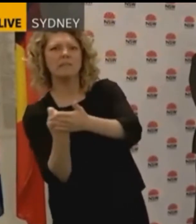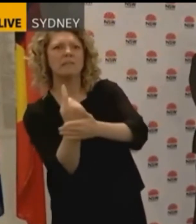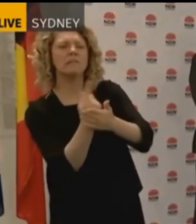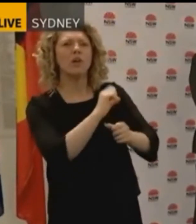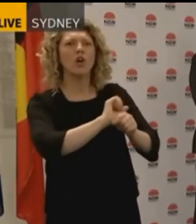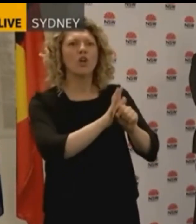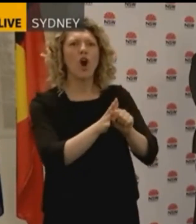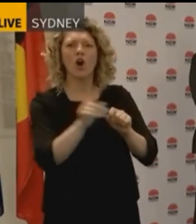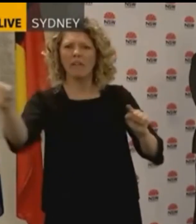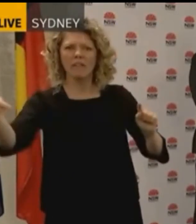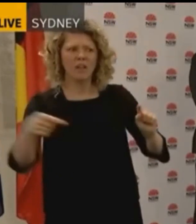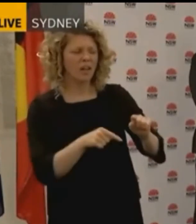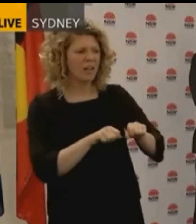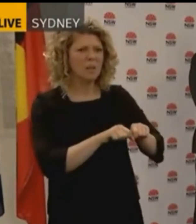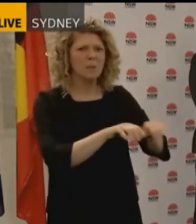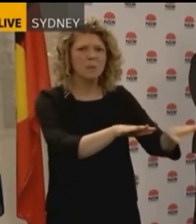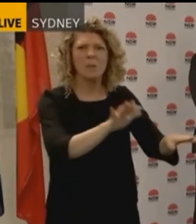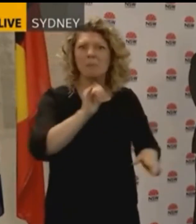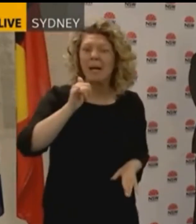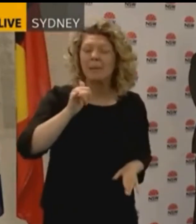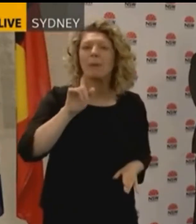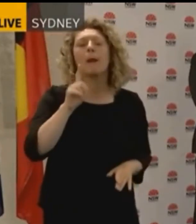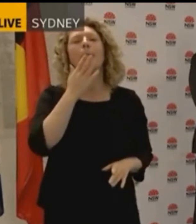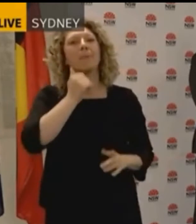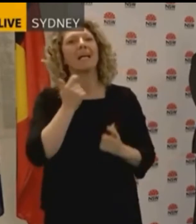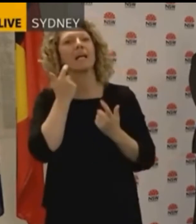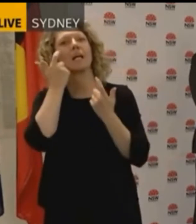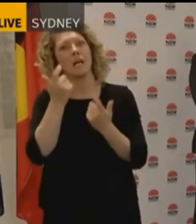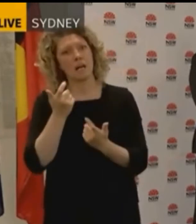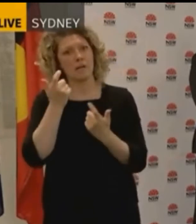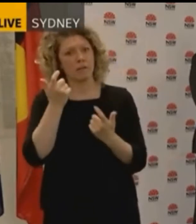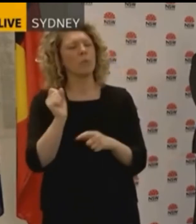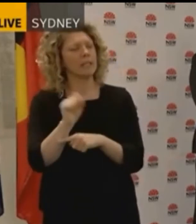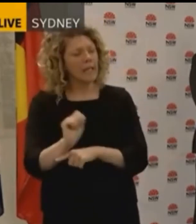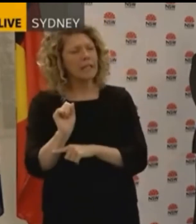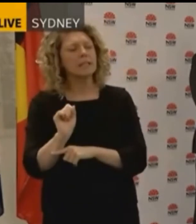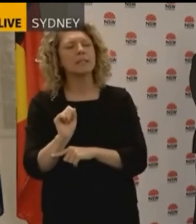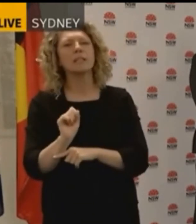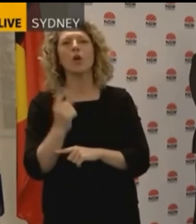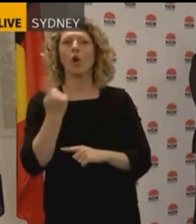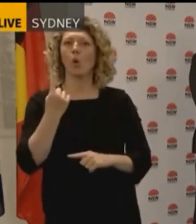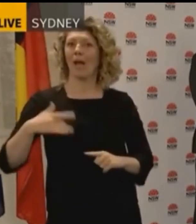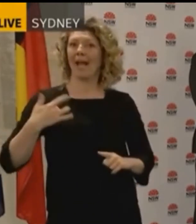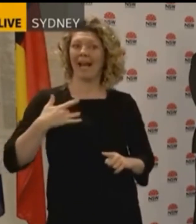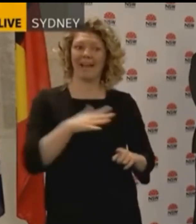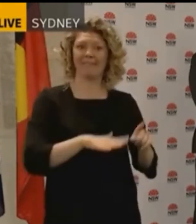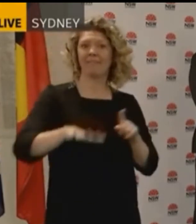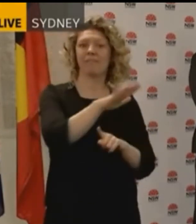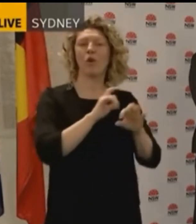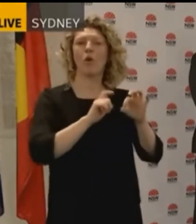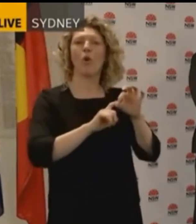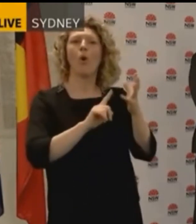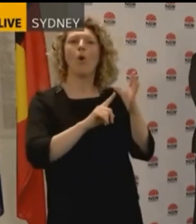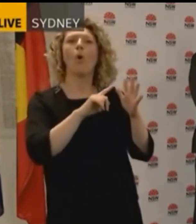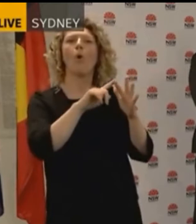so that may be the explanation but for the utmost caution we are asking people in that area to come